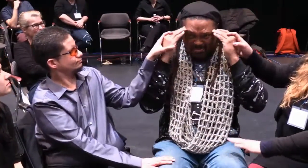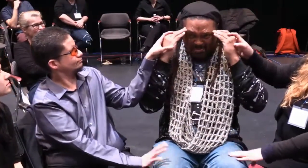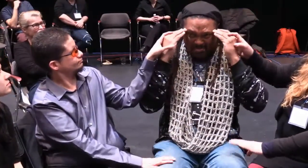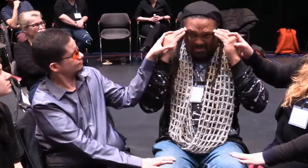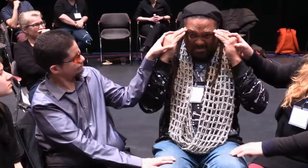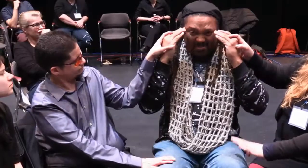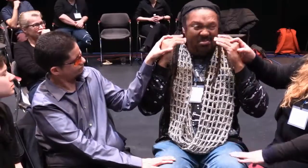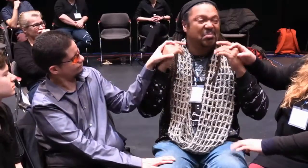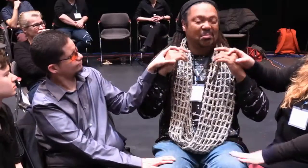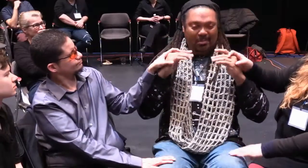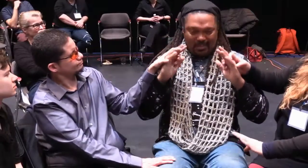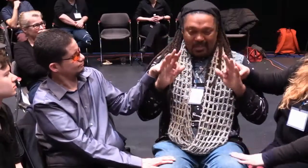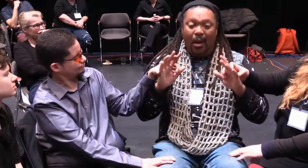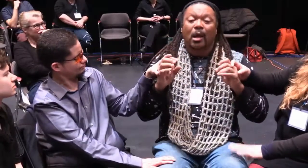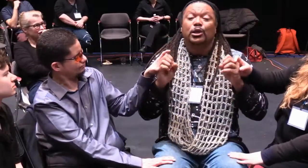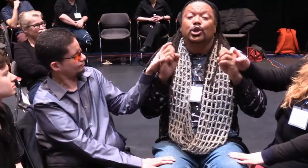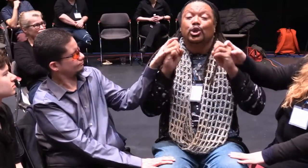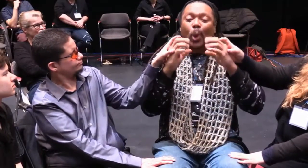is I'm a black male in this world.